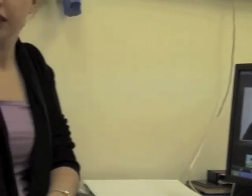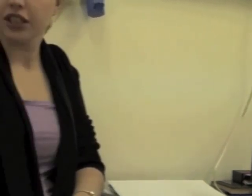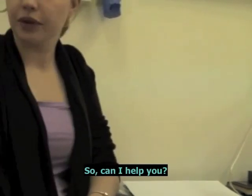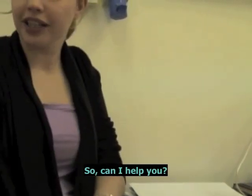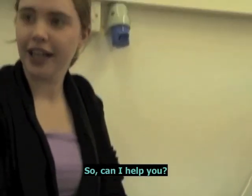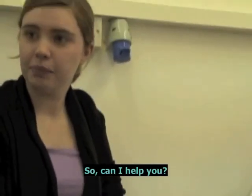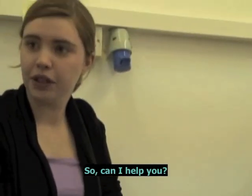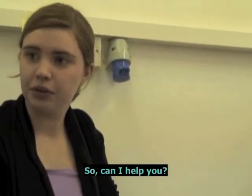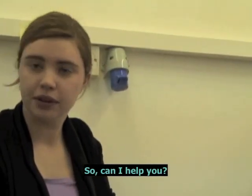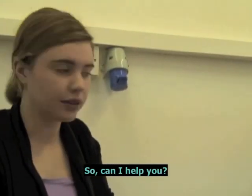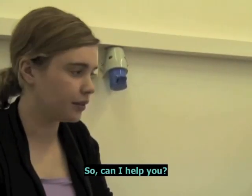So, can I help you? you?